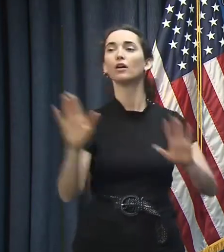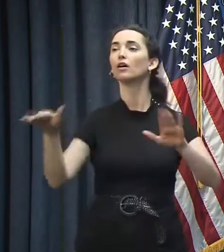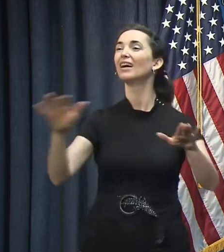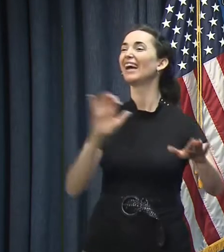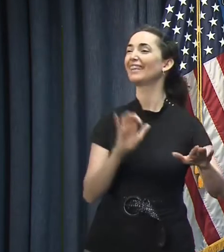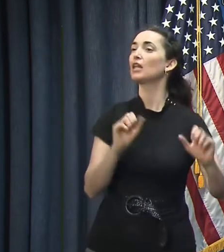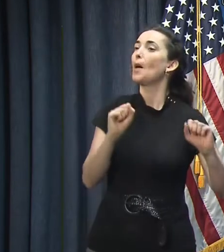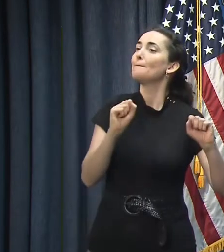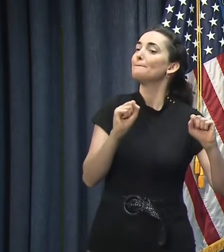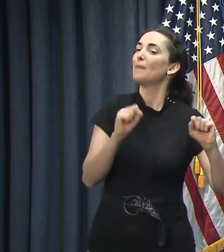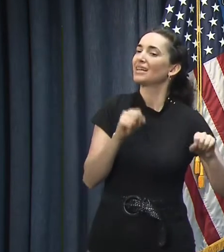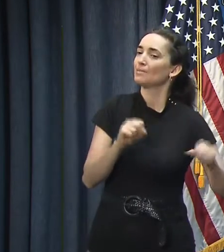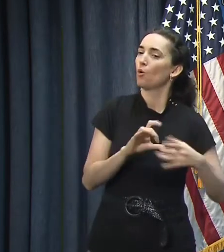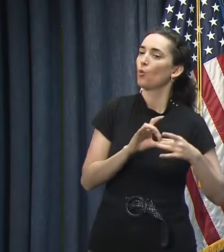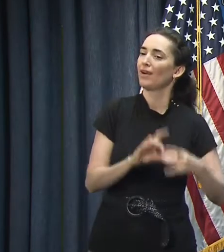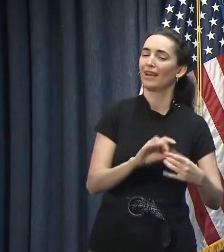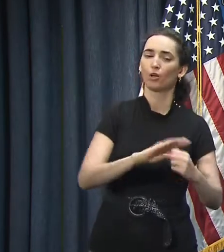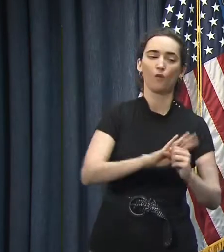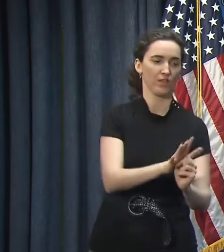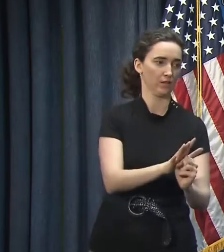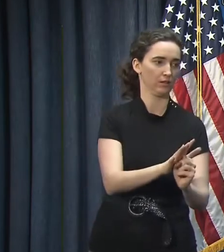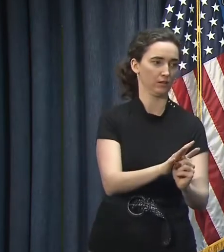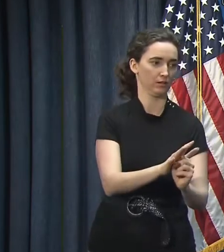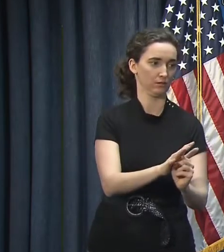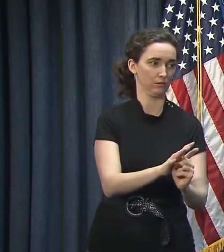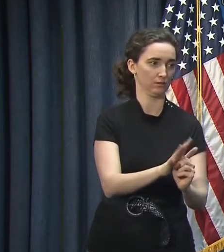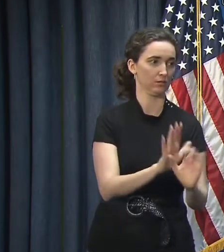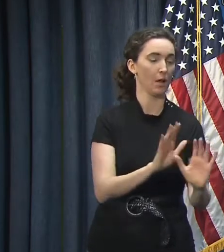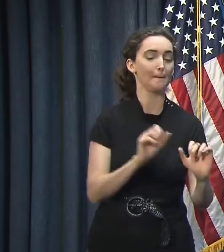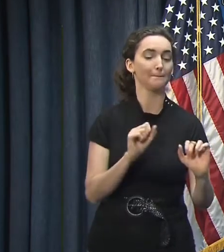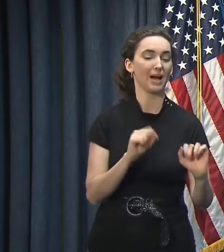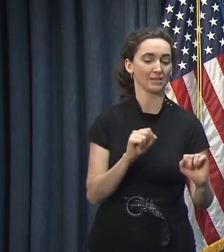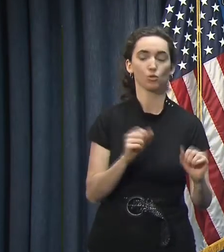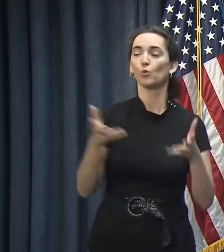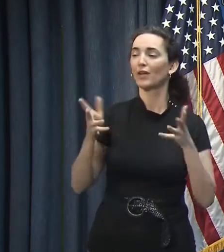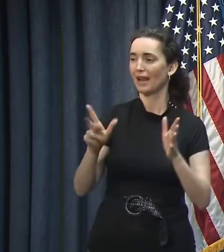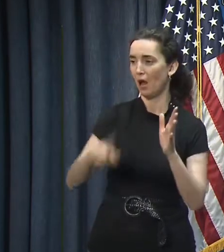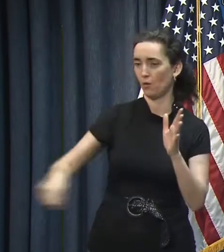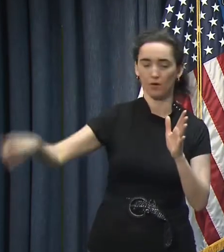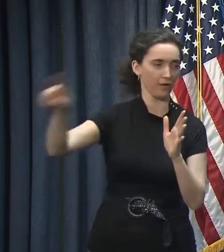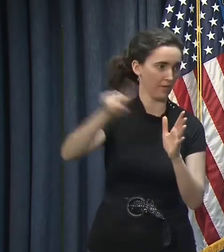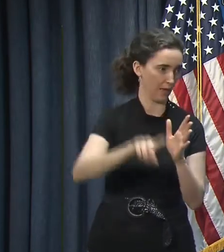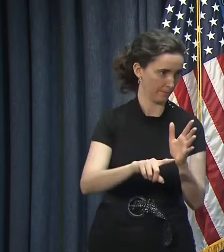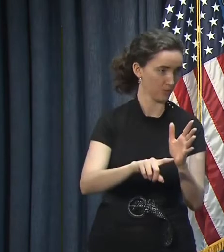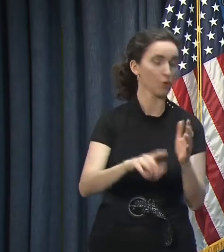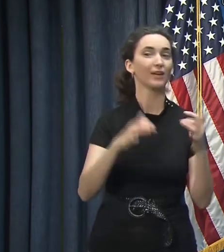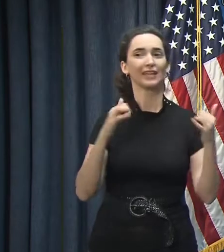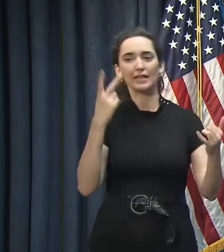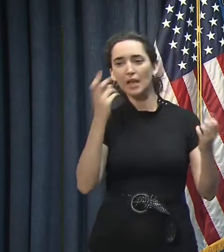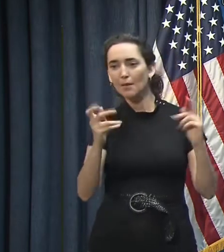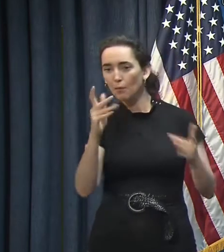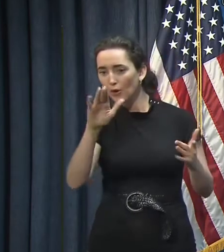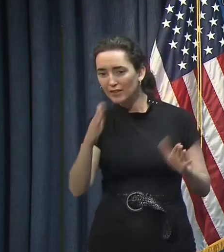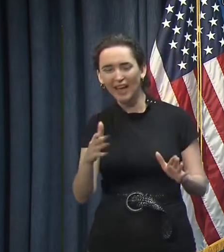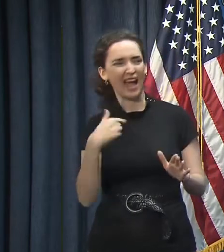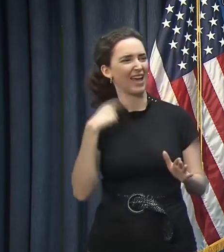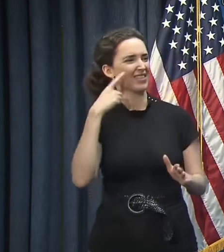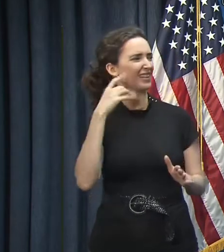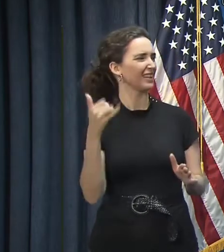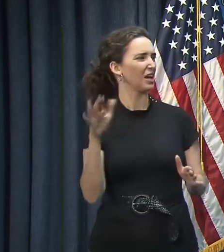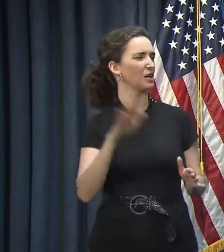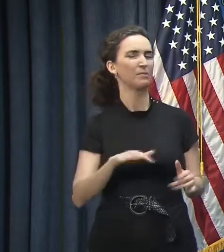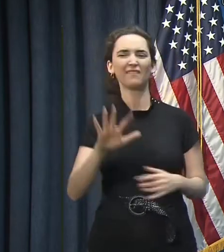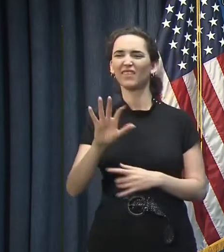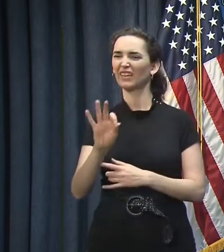was a probable COVID-related death. And after we gave that authority and looking through the number of deaths, we only have – again, I think it's something